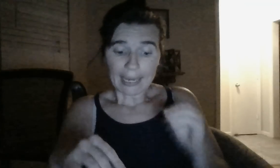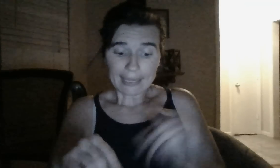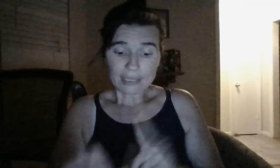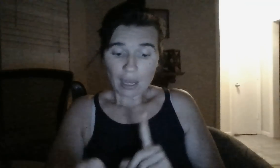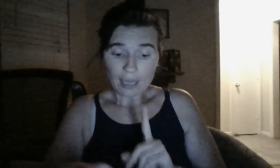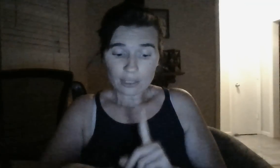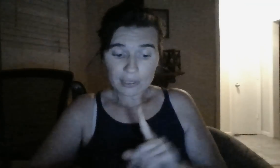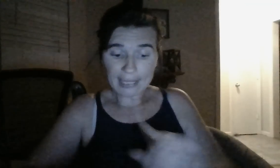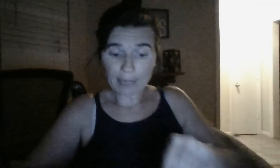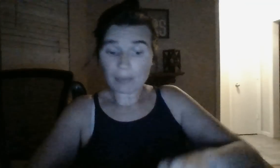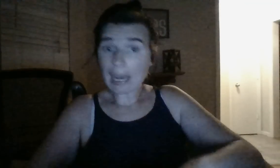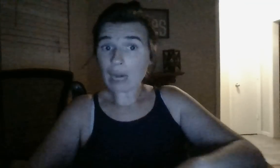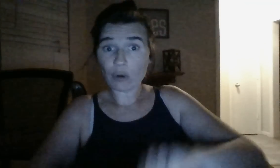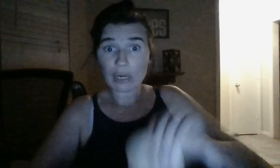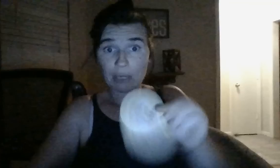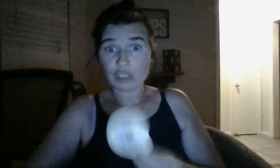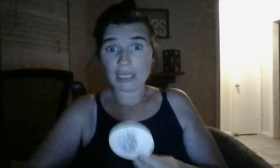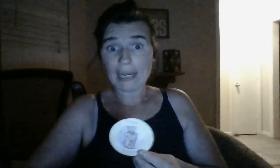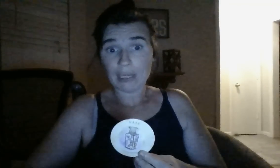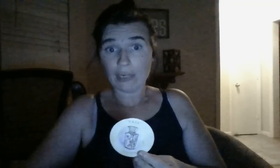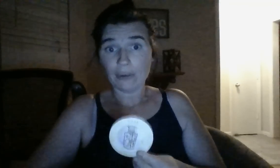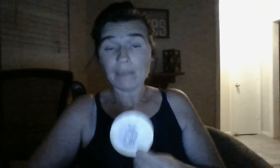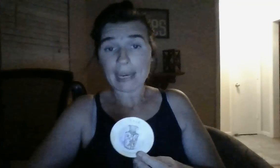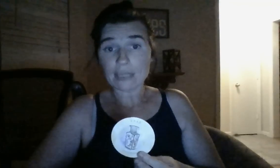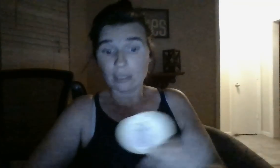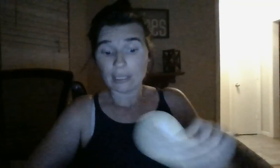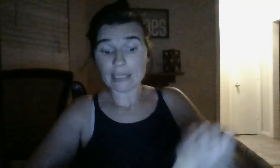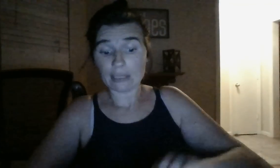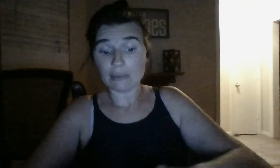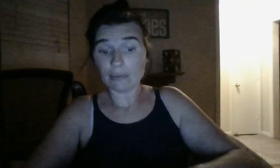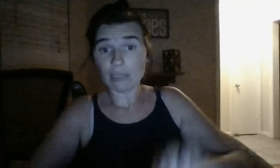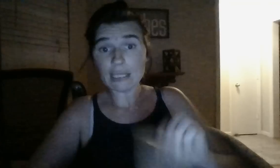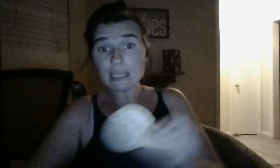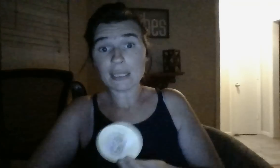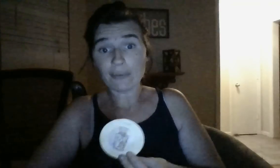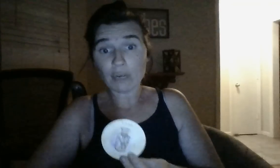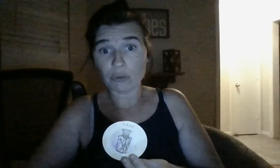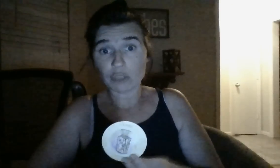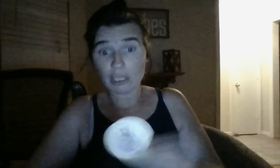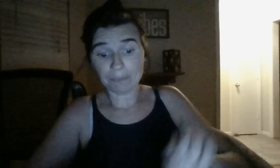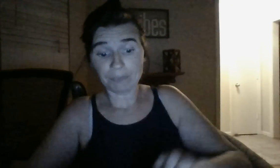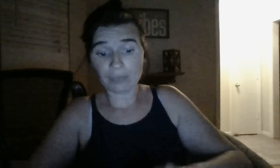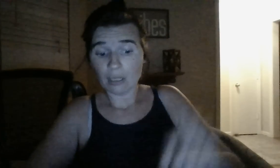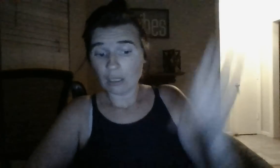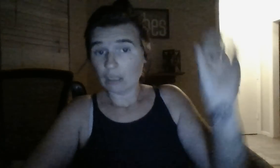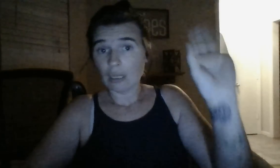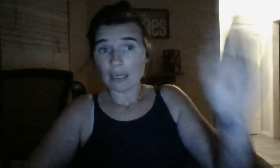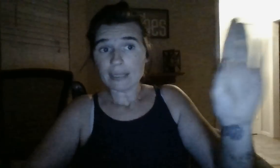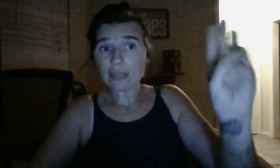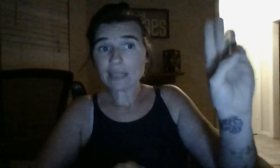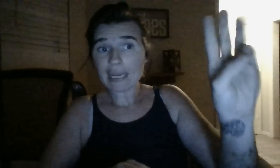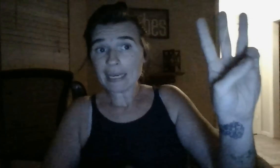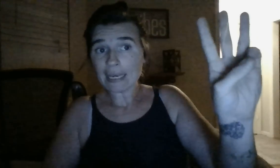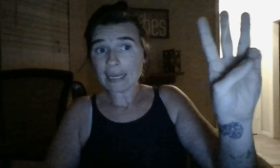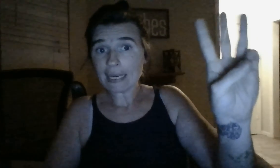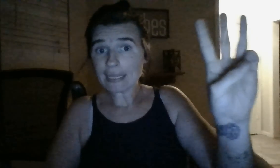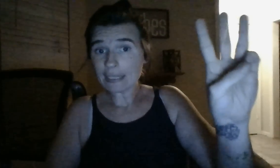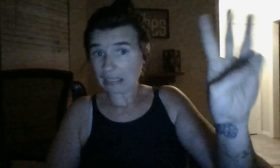it's not your secret admirer energy down here. Masculine. It's a, this is a different energy. Sounds like he's.